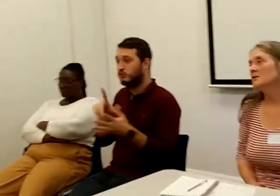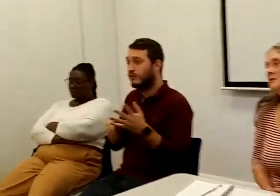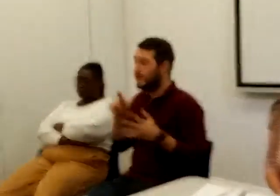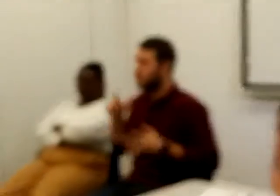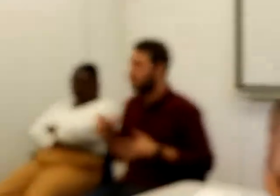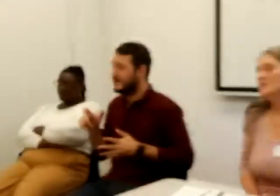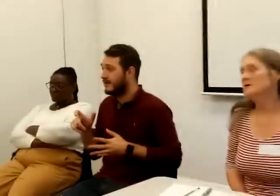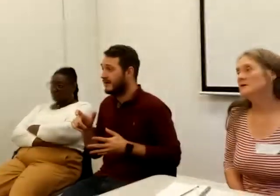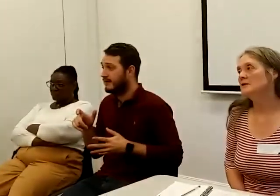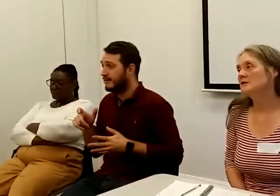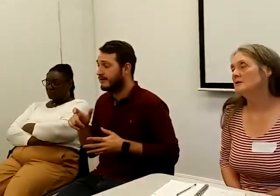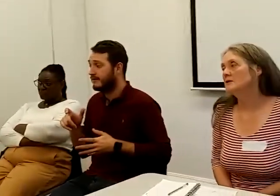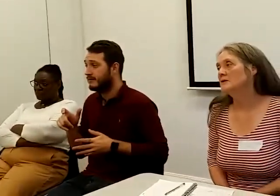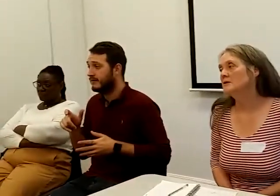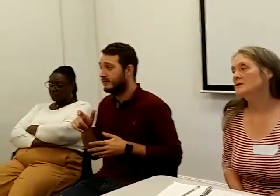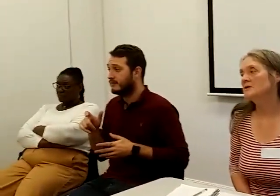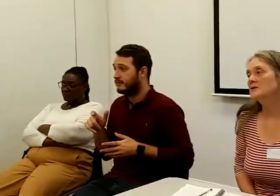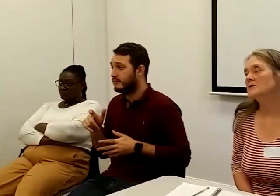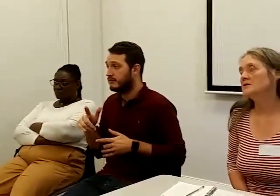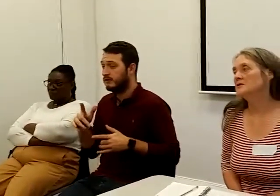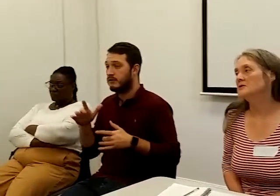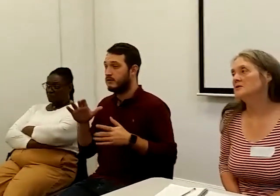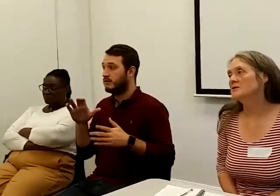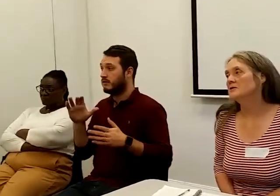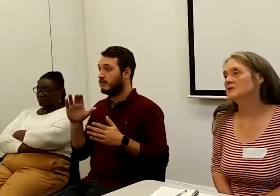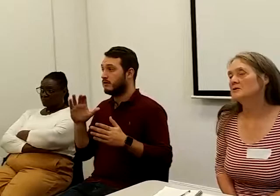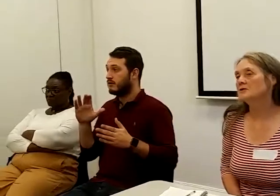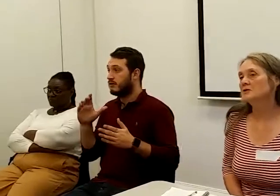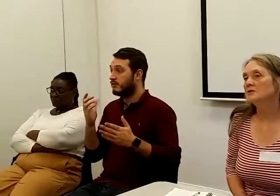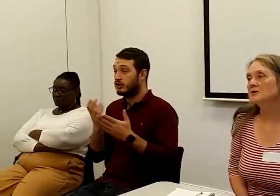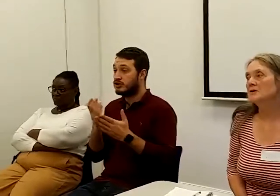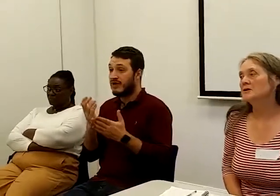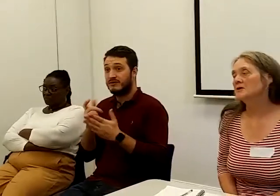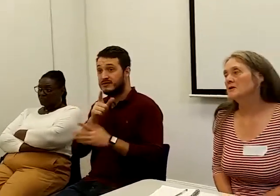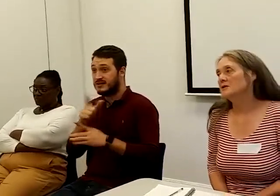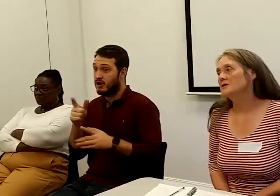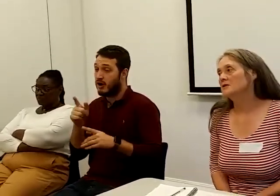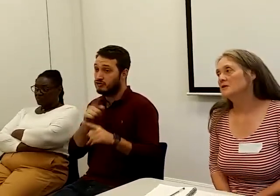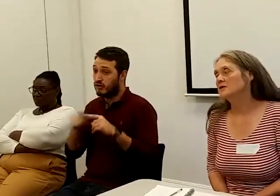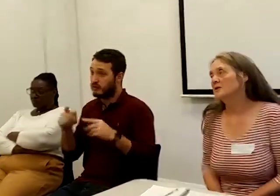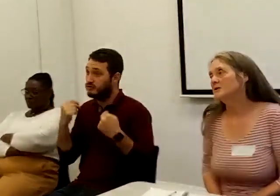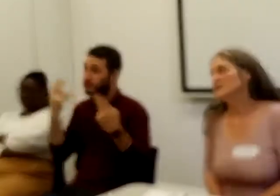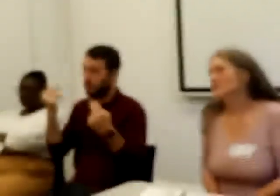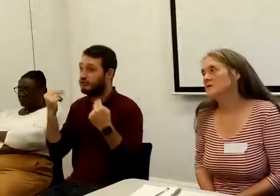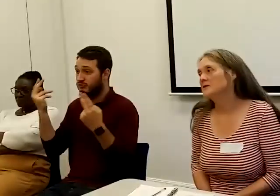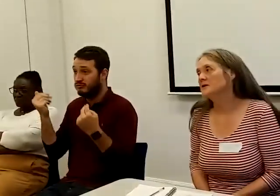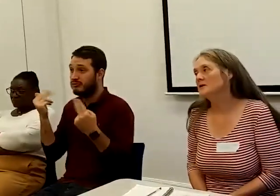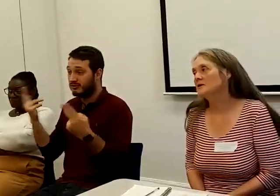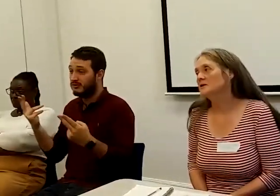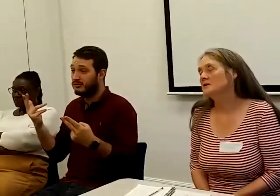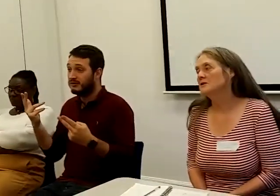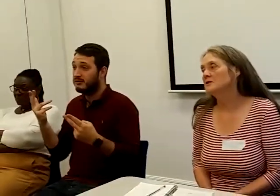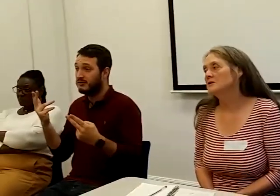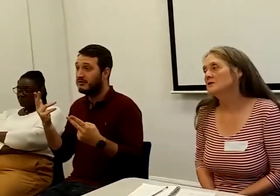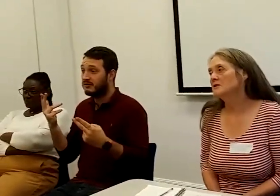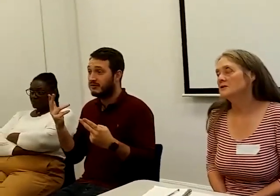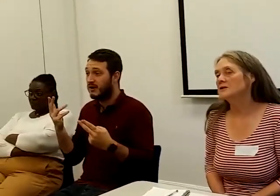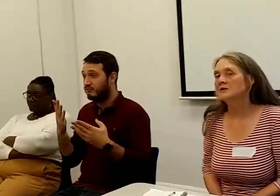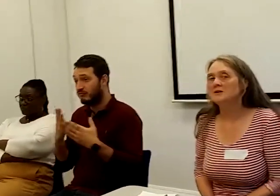that, although the charities are speaking out against it, the parties are speaking out against it, but they are essentially saying